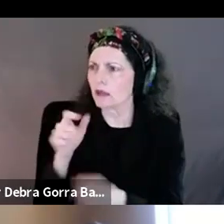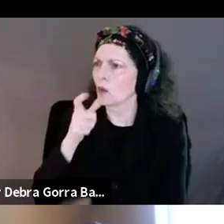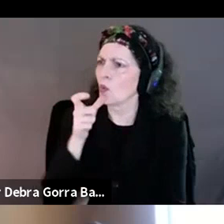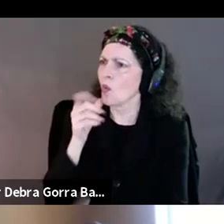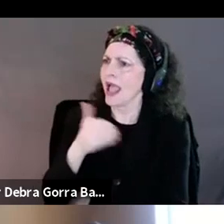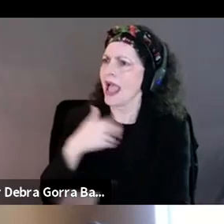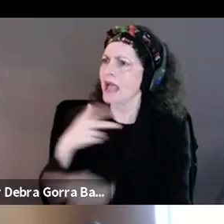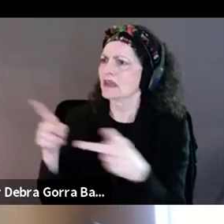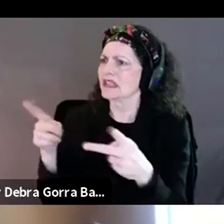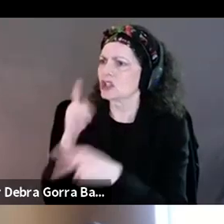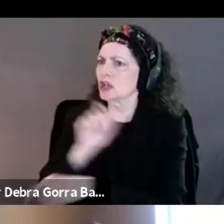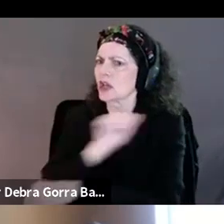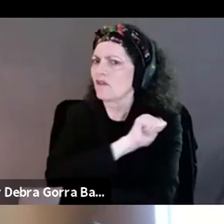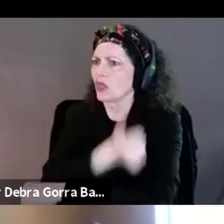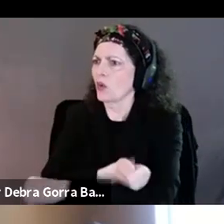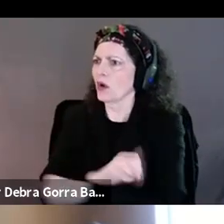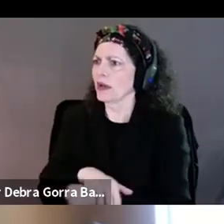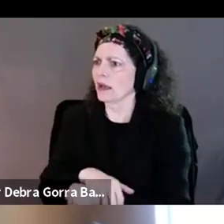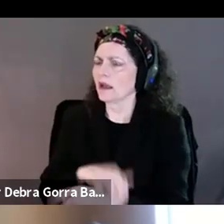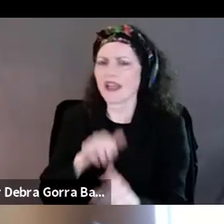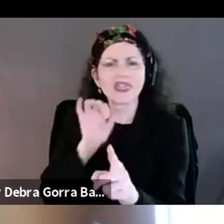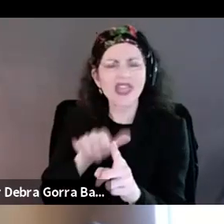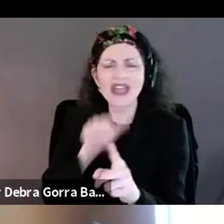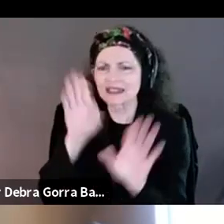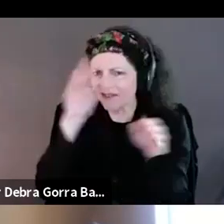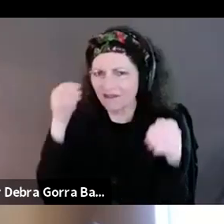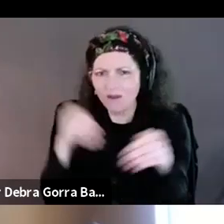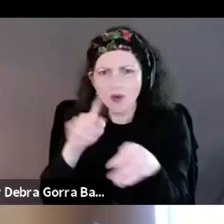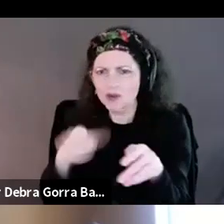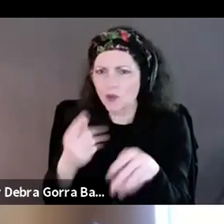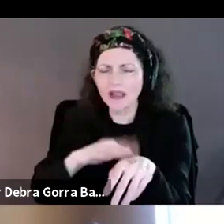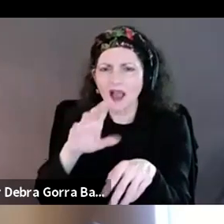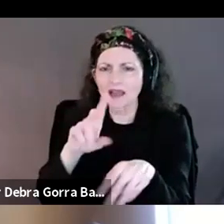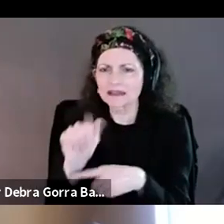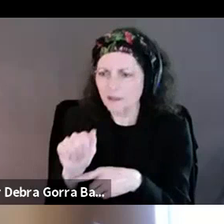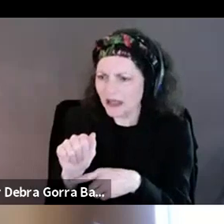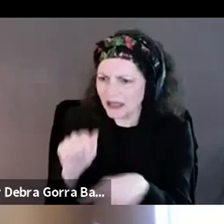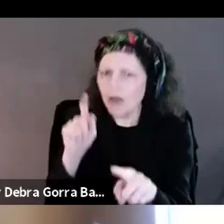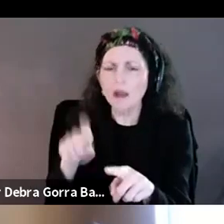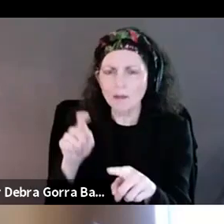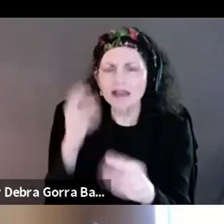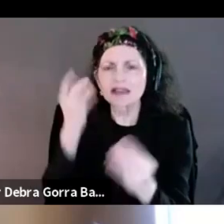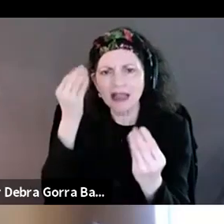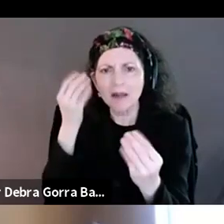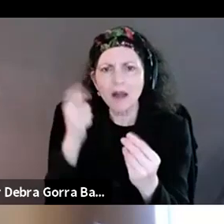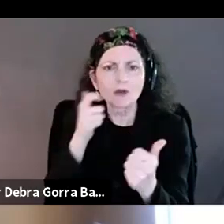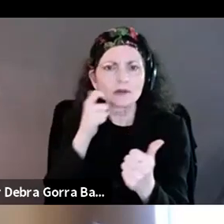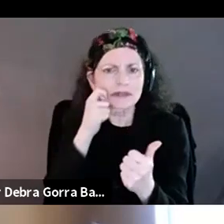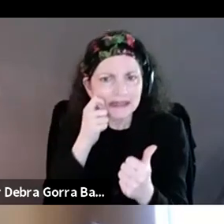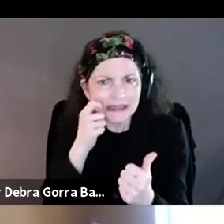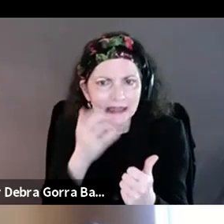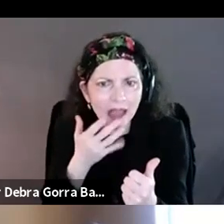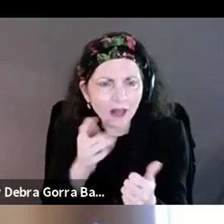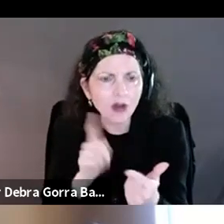that goes well beyond disability. It goes beyond, you know, it, it goes to the color of your skin or your